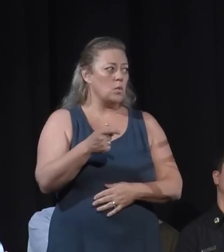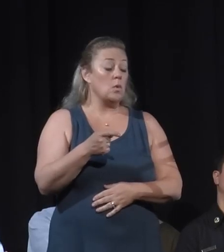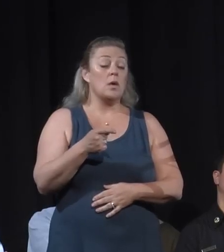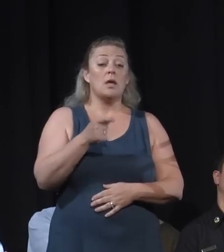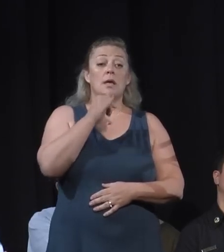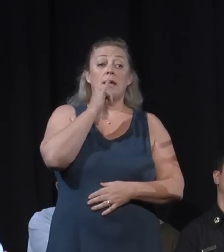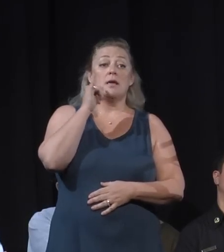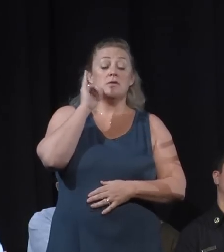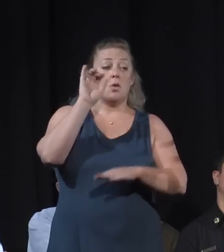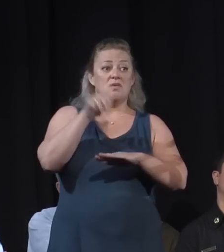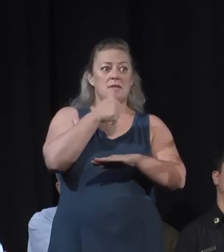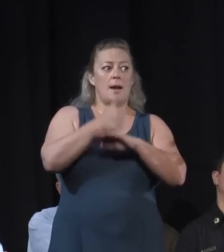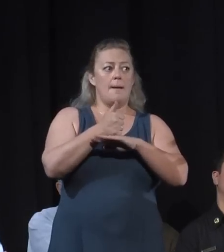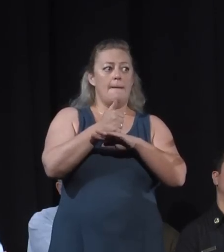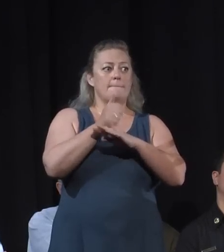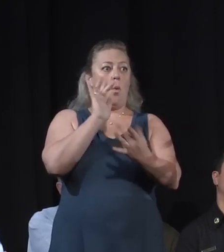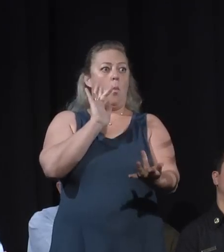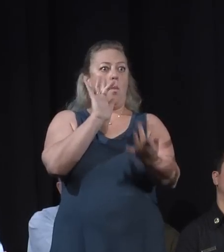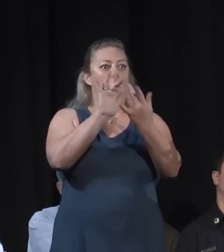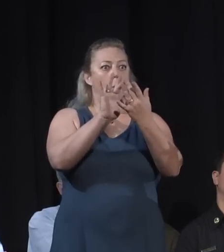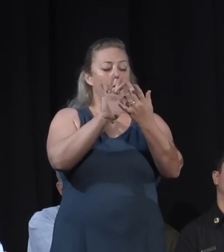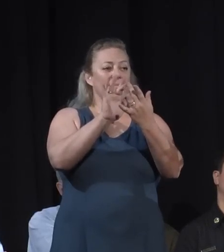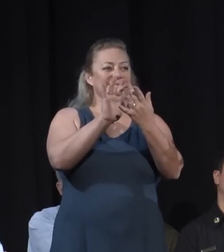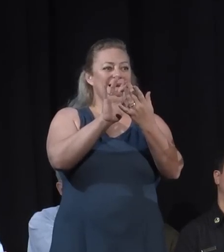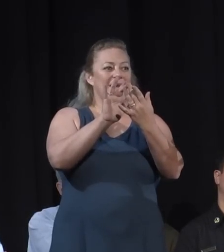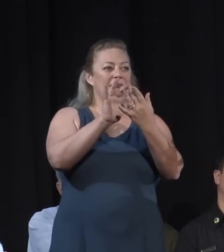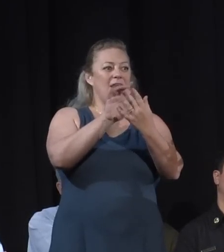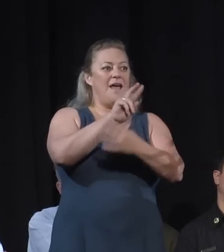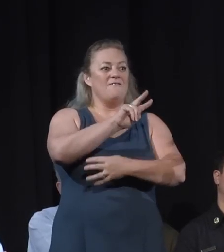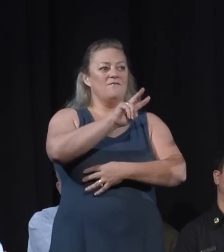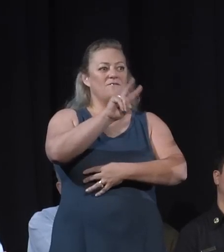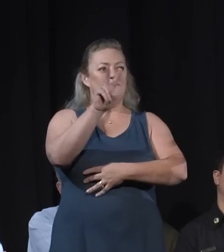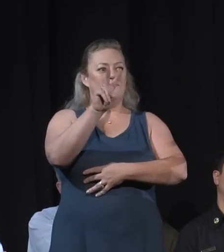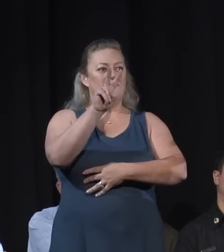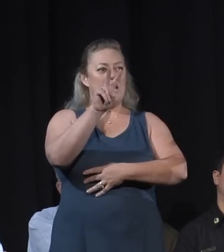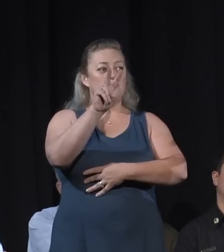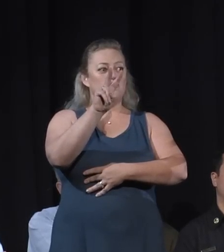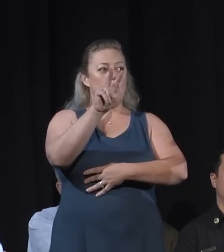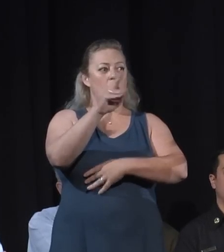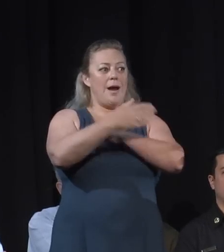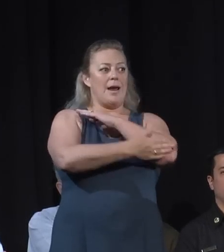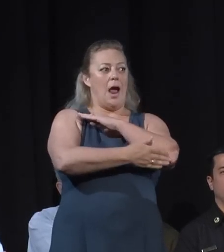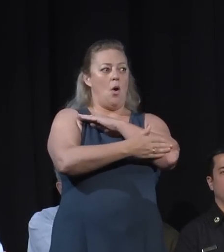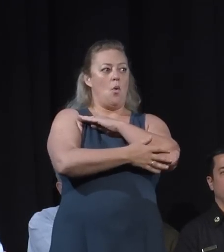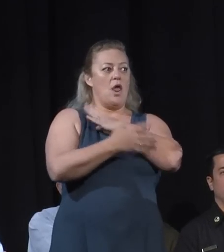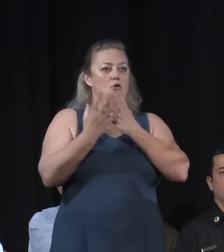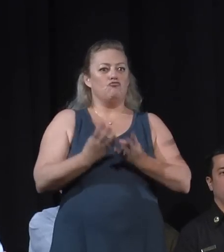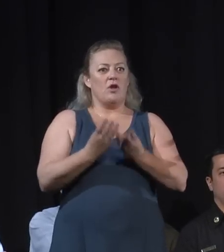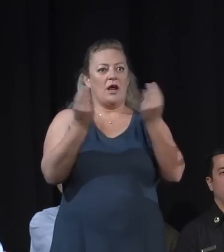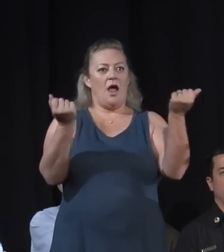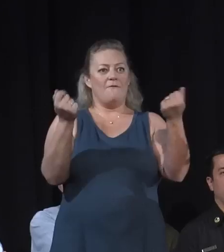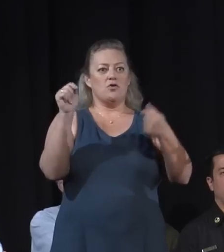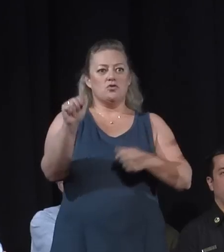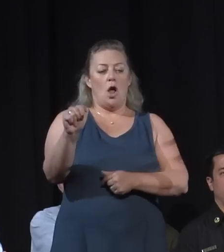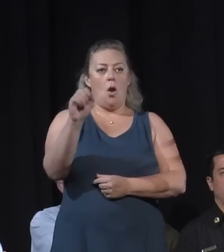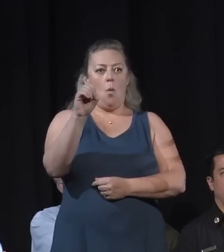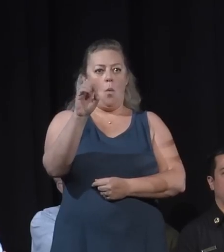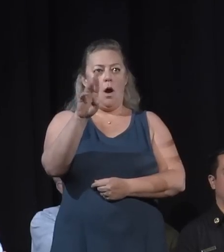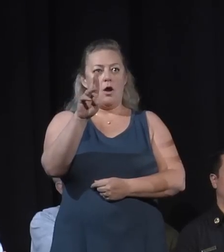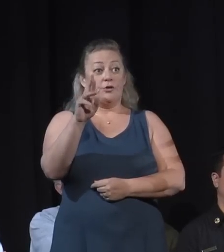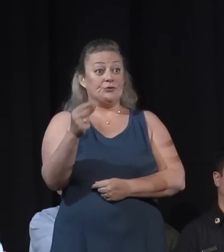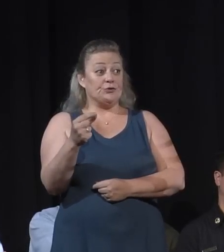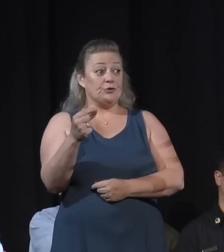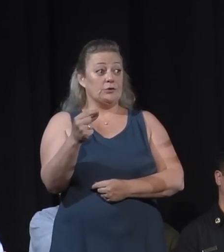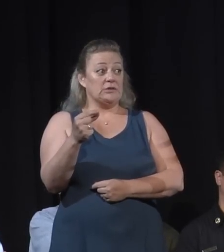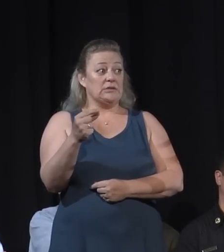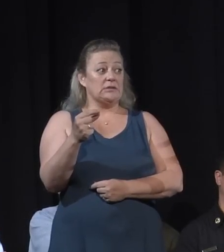VenturaCountyRecovers.org. We've posted some information on there already related to the handling of